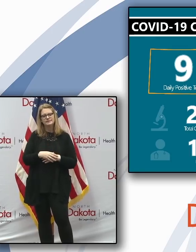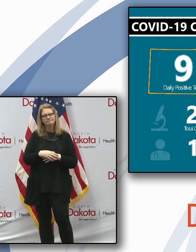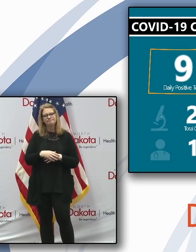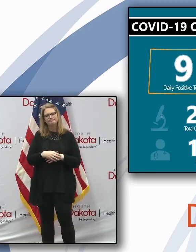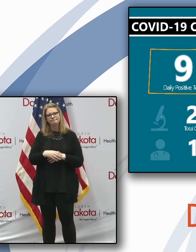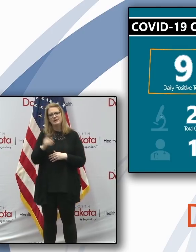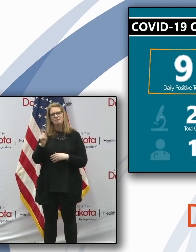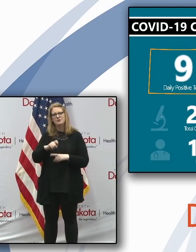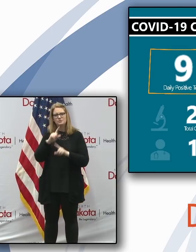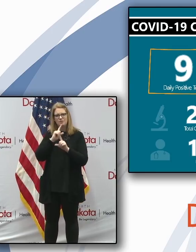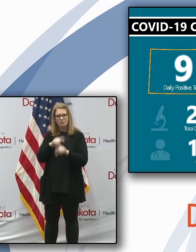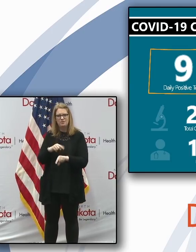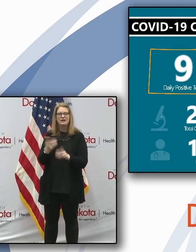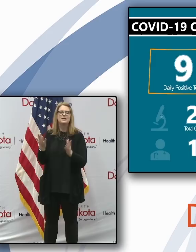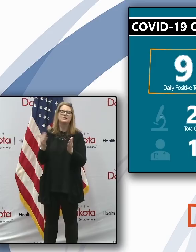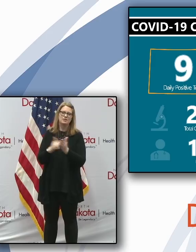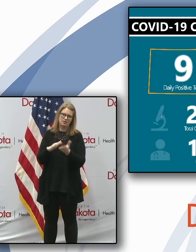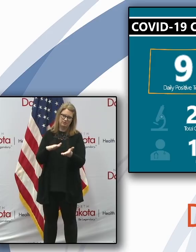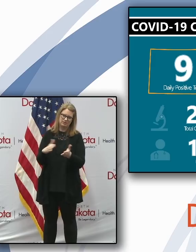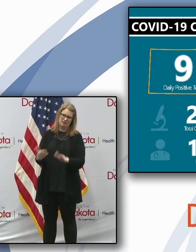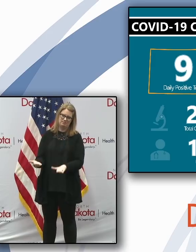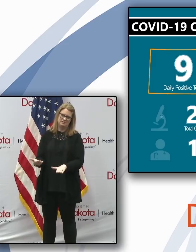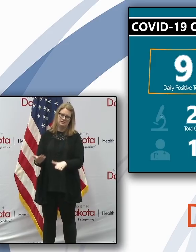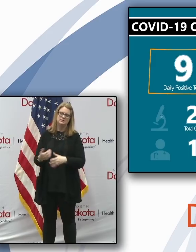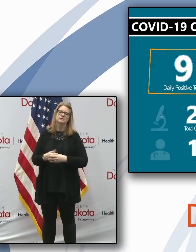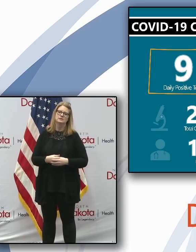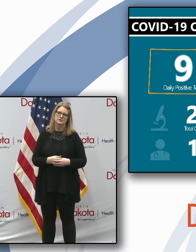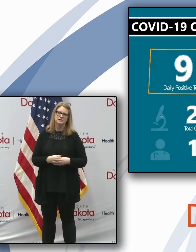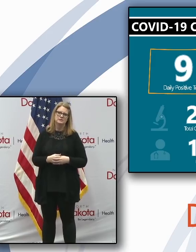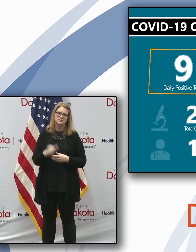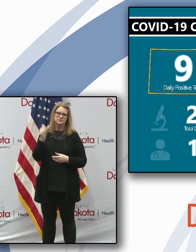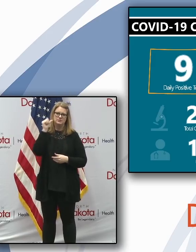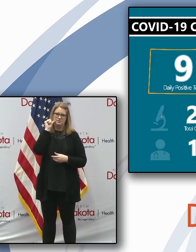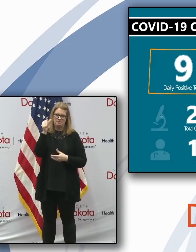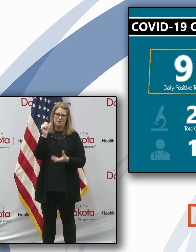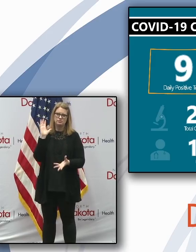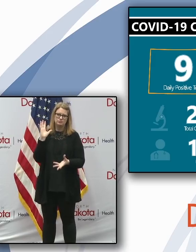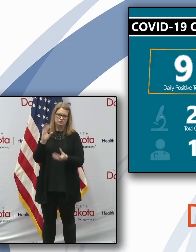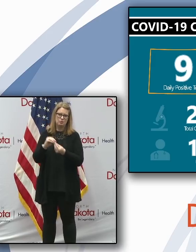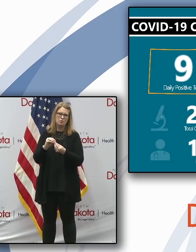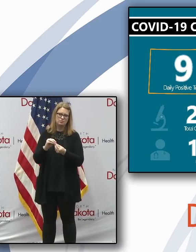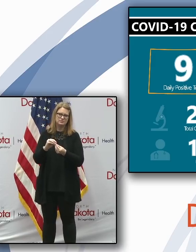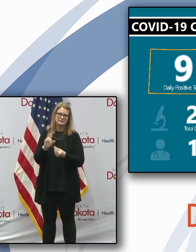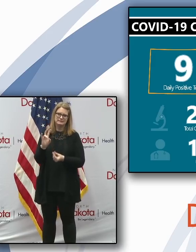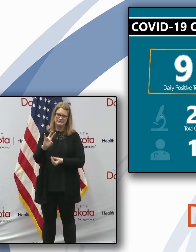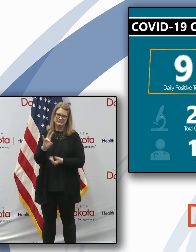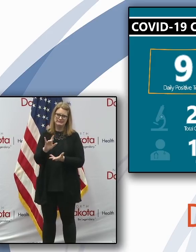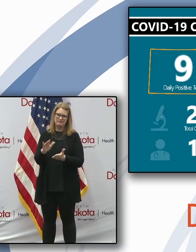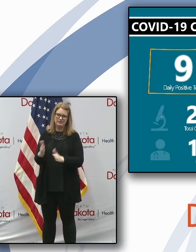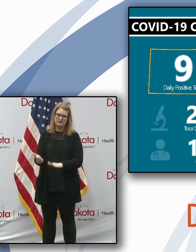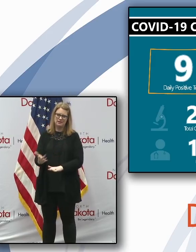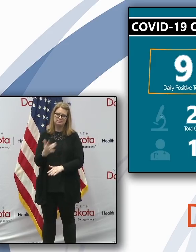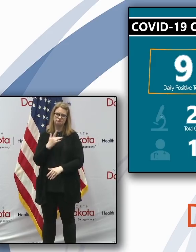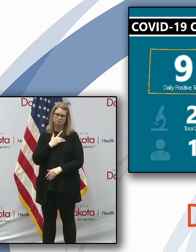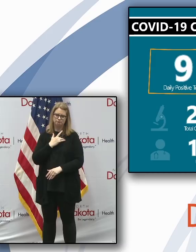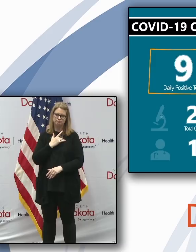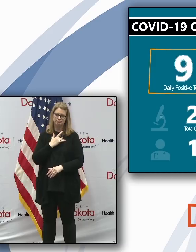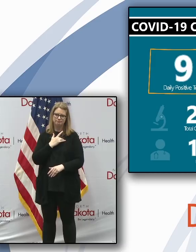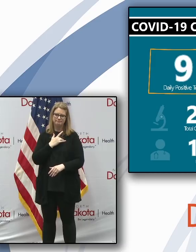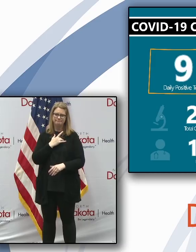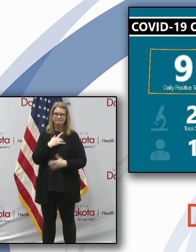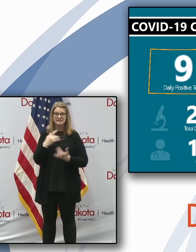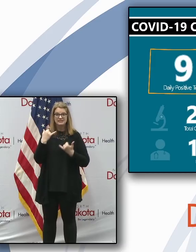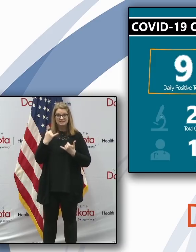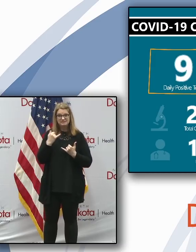another death in our state. That would bring tomorrow's total to seven. But we're unable to share